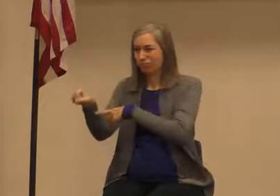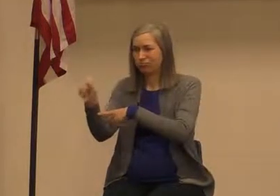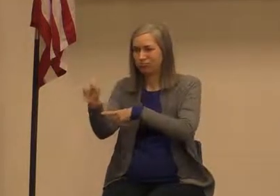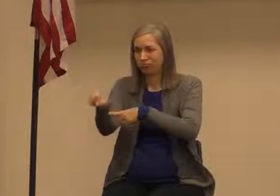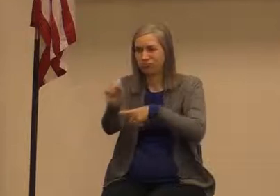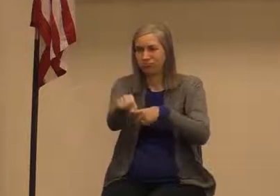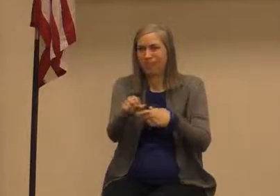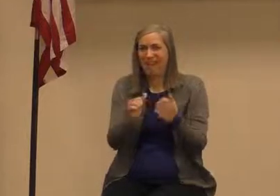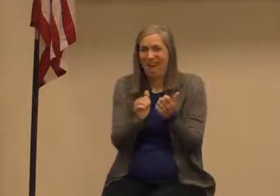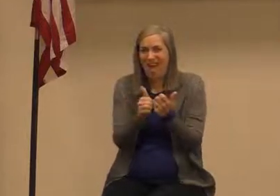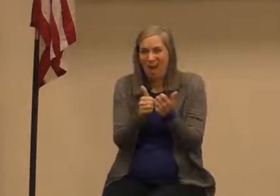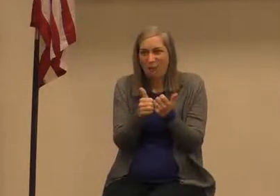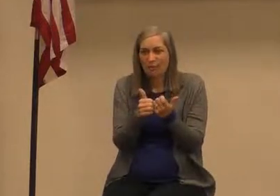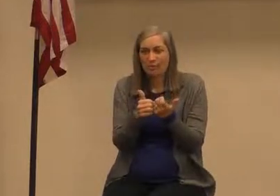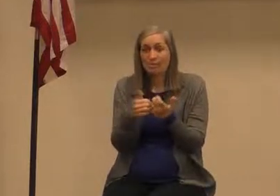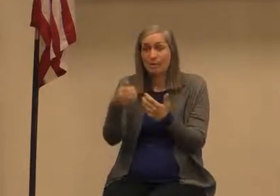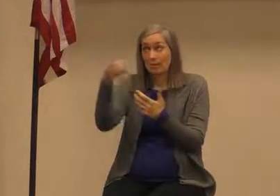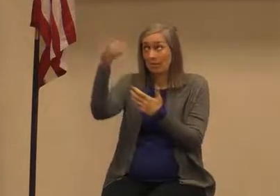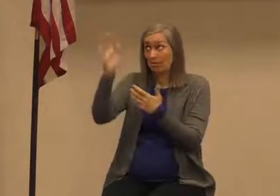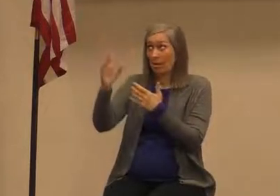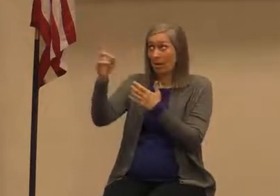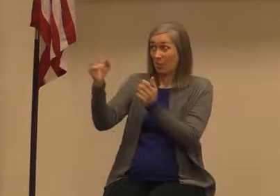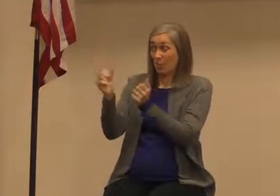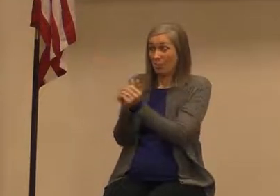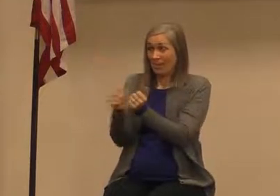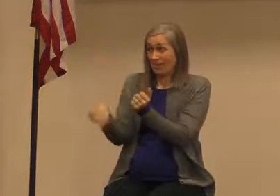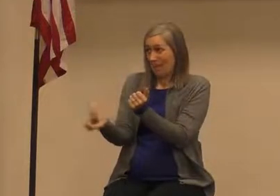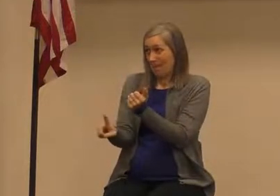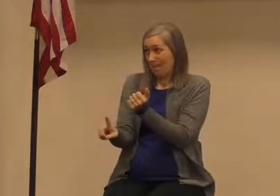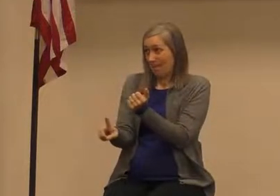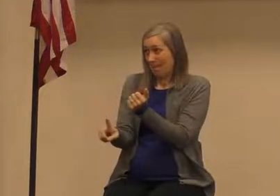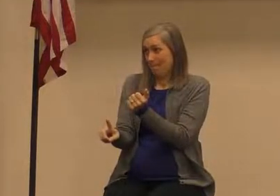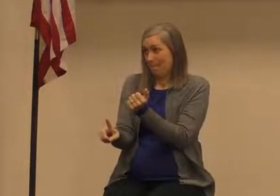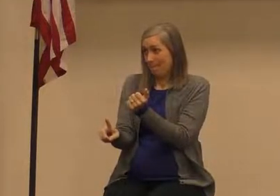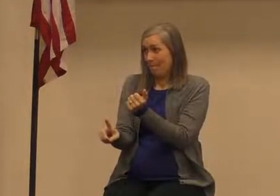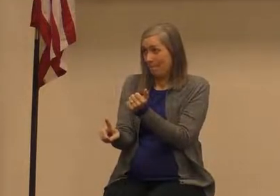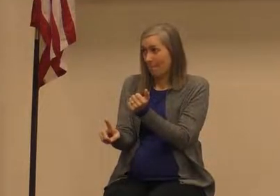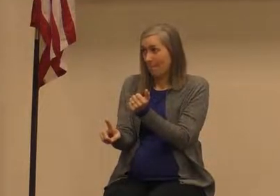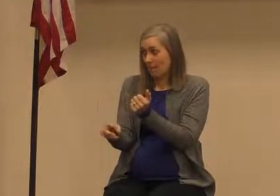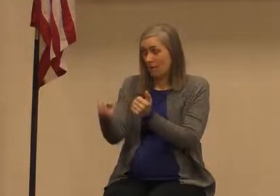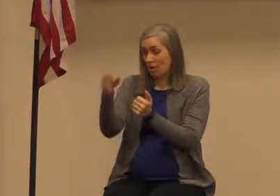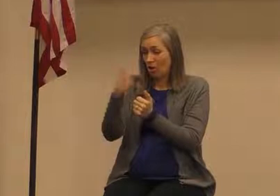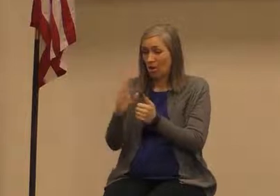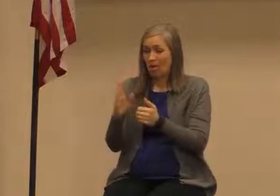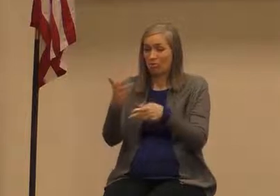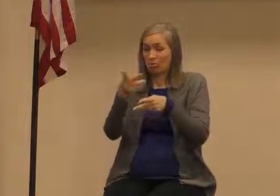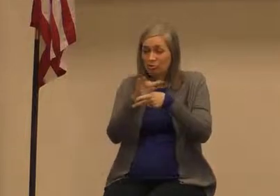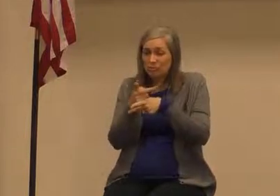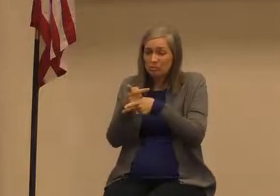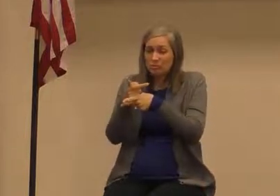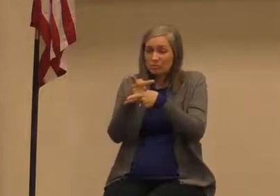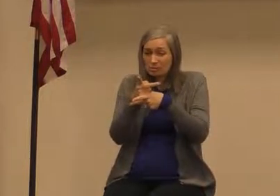think of all the needs that Yahweh supplied his people and were they deserving of his help